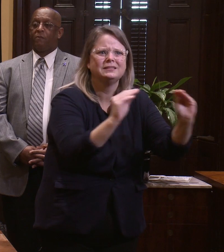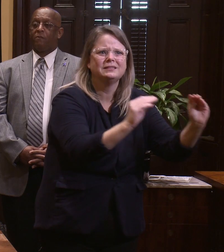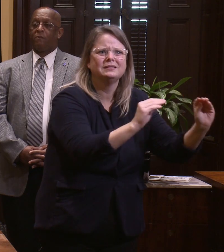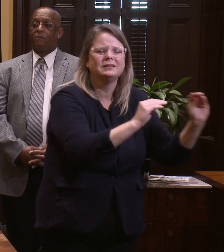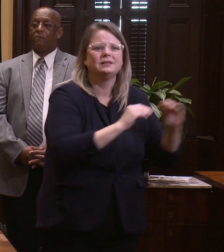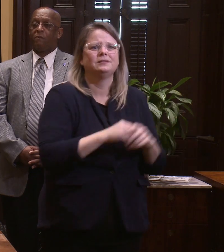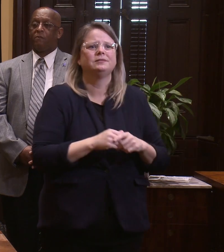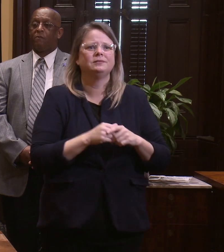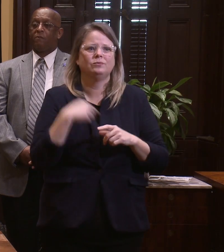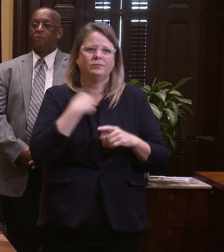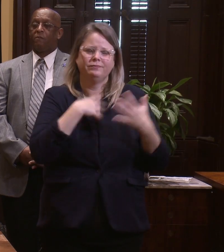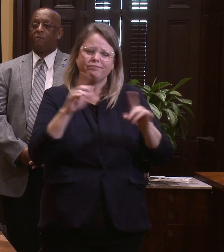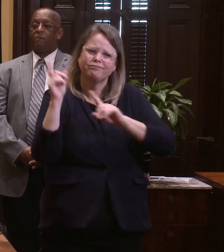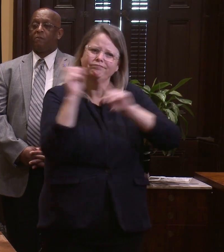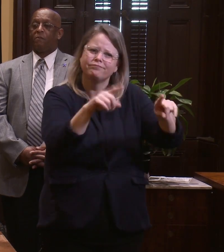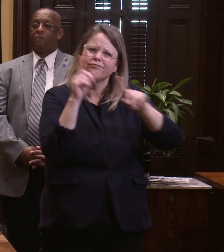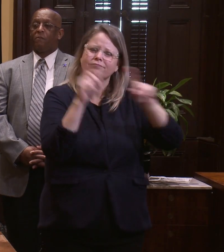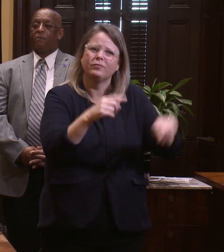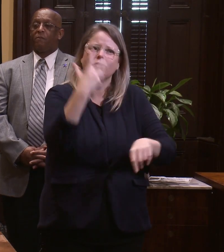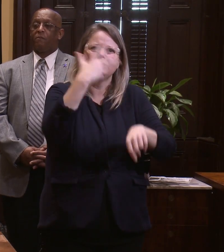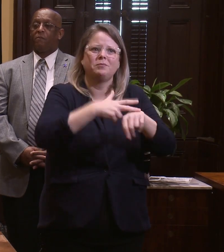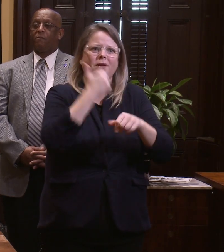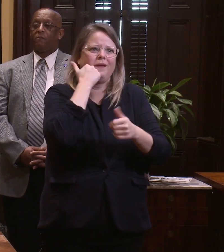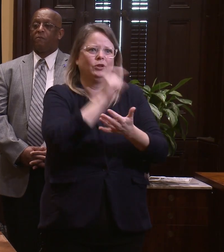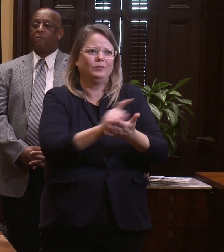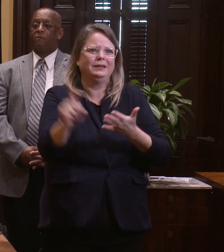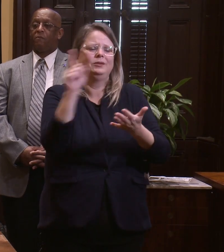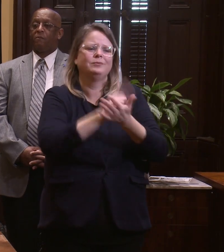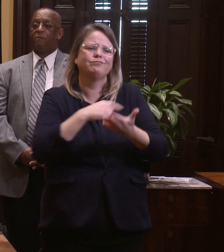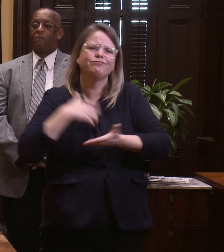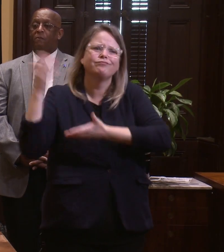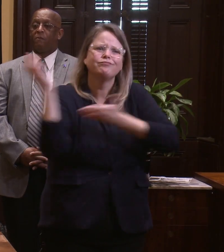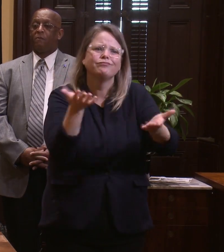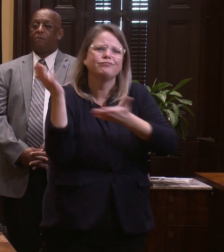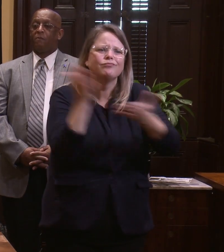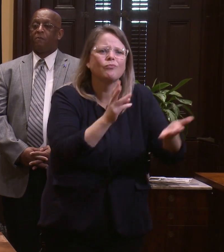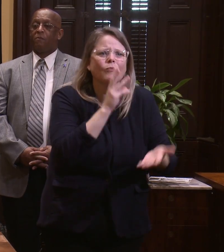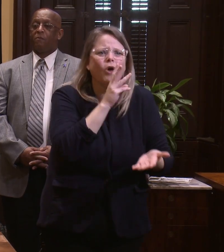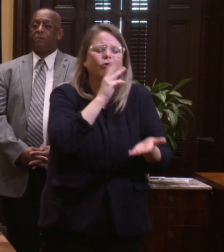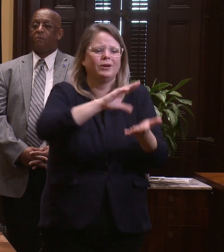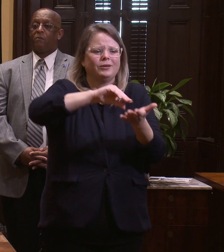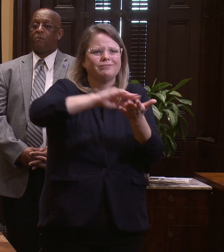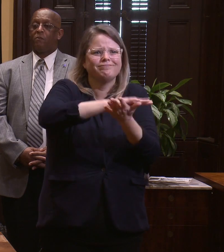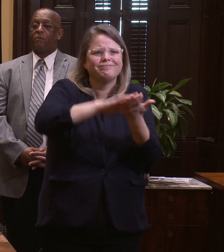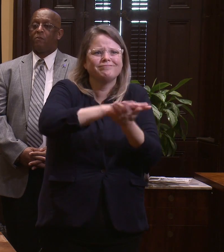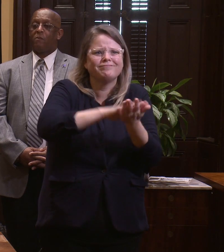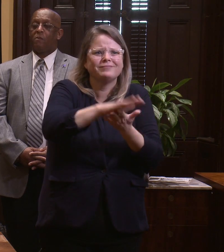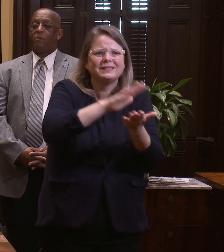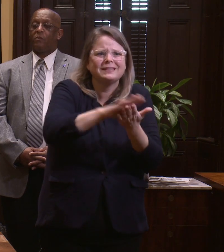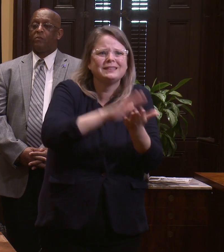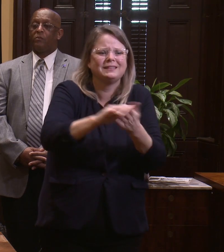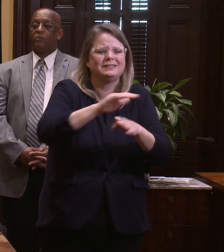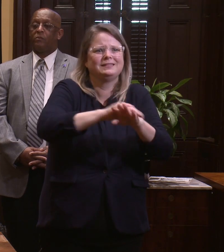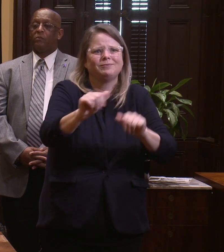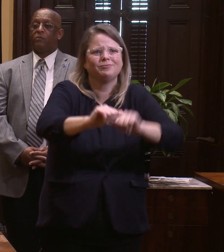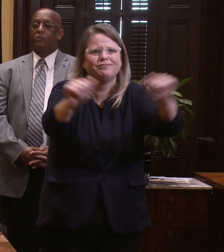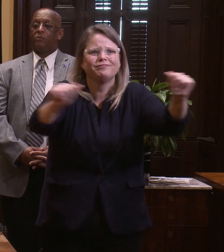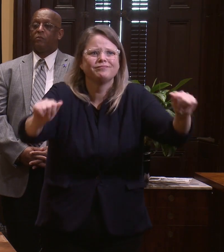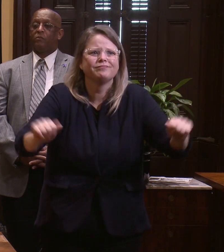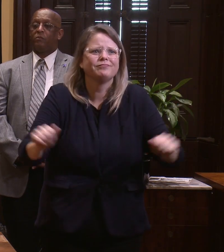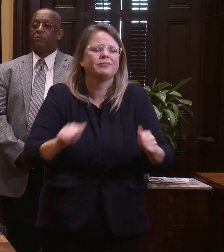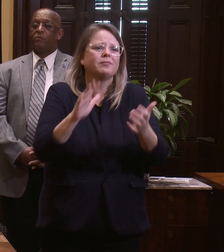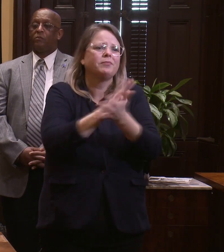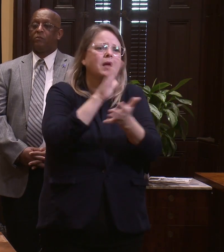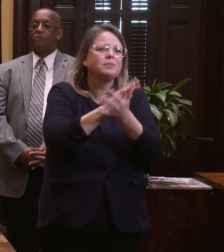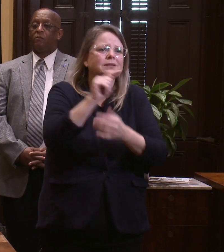supplies, water, hand sanitizer, wipes, paper towels to support our neighbors who are living in